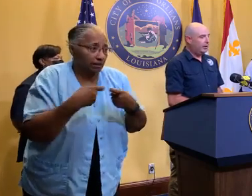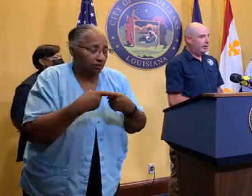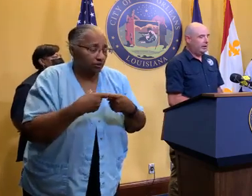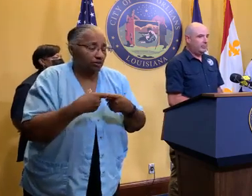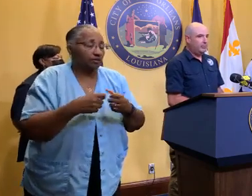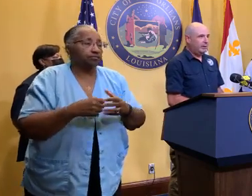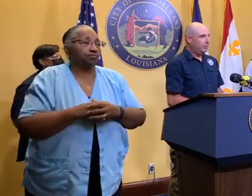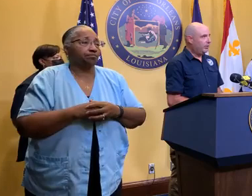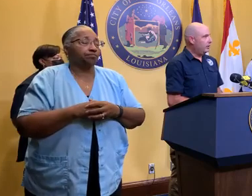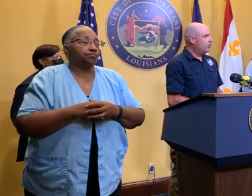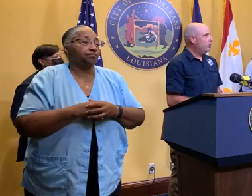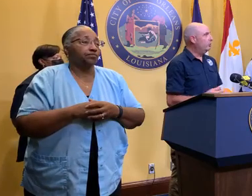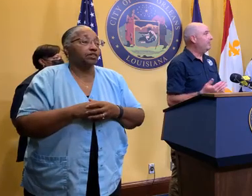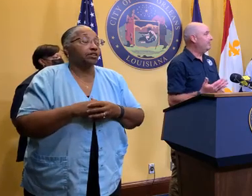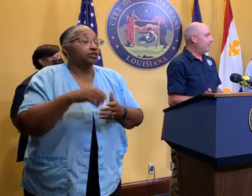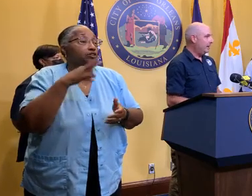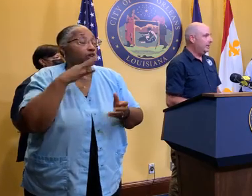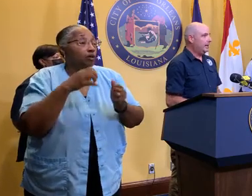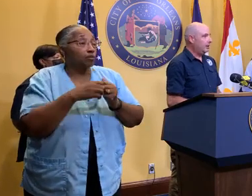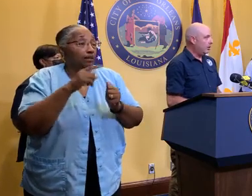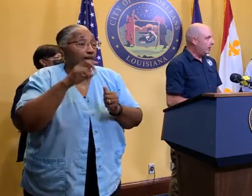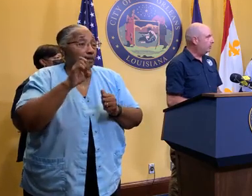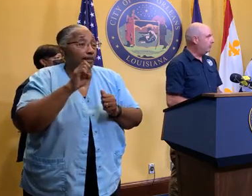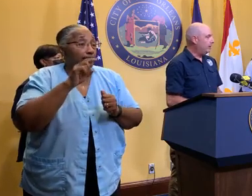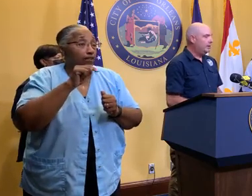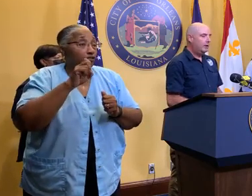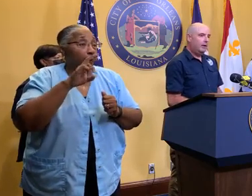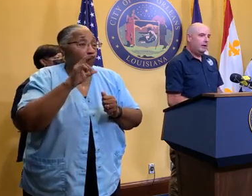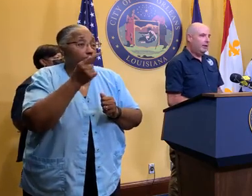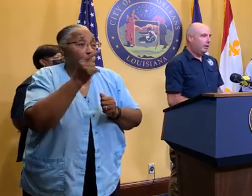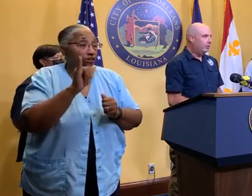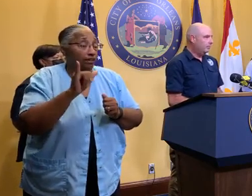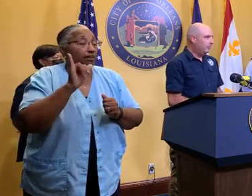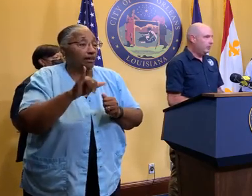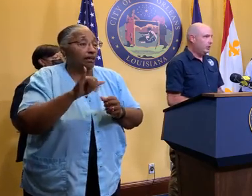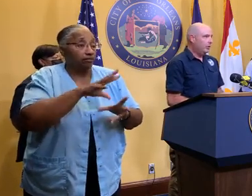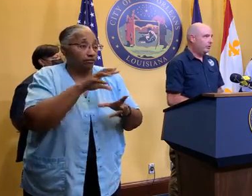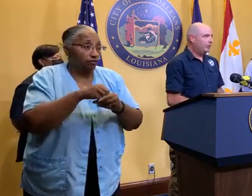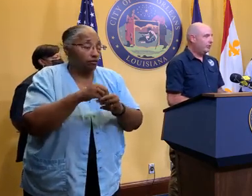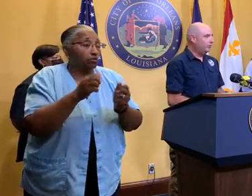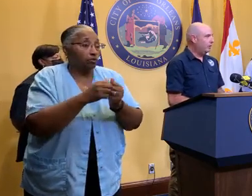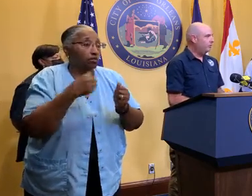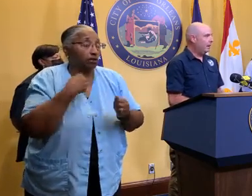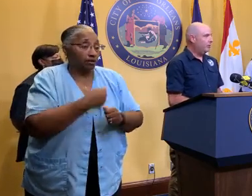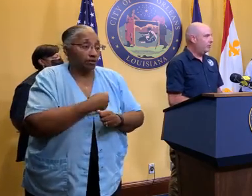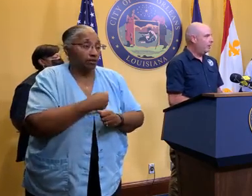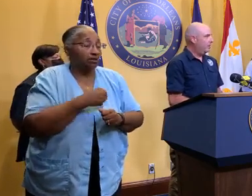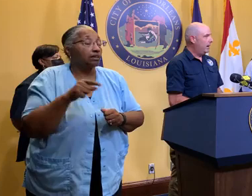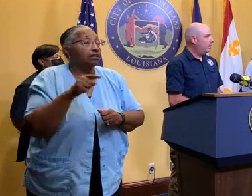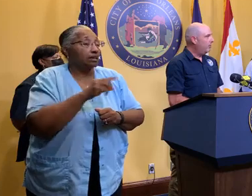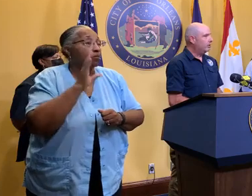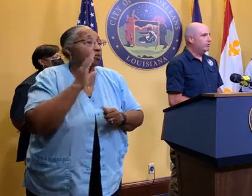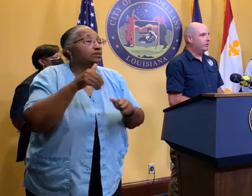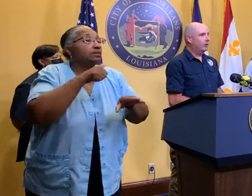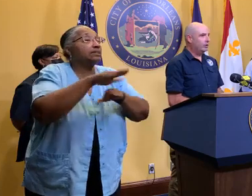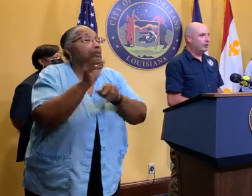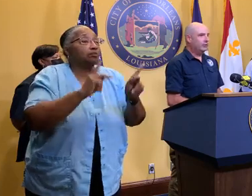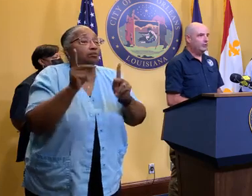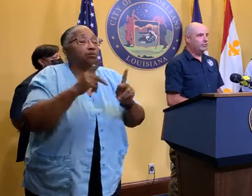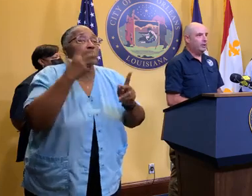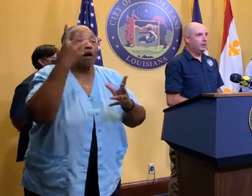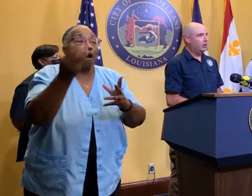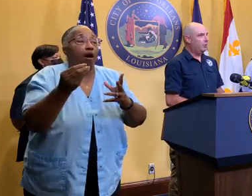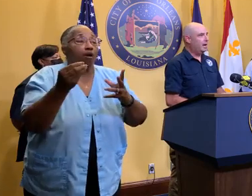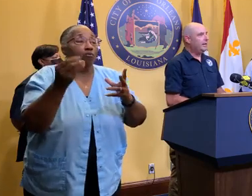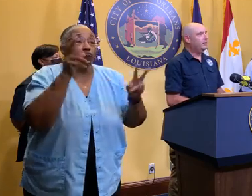here. Speaking with Energy, who is embedded in our EOC, they're going to send scouts out now. They're going to start looking